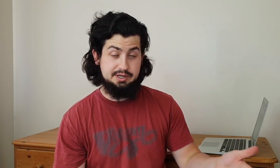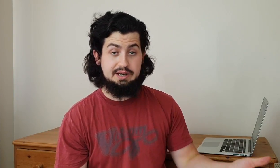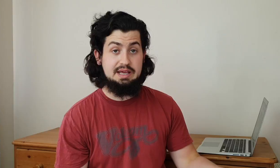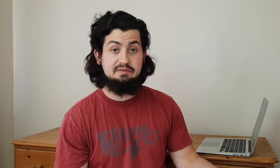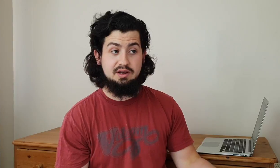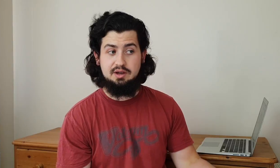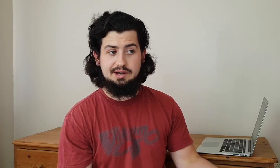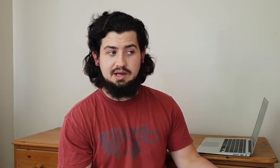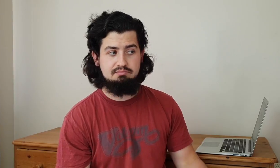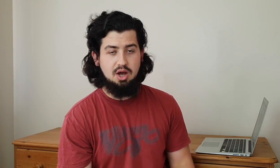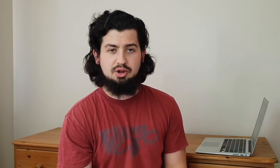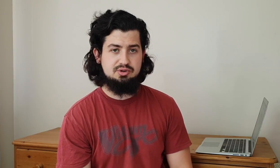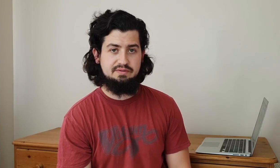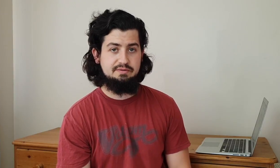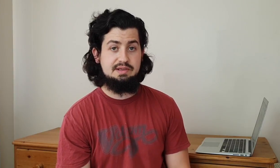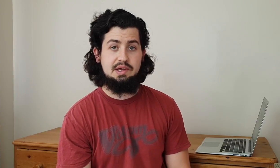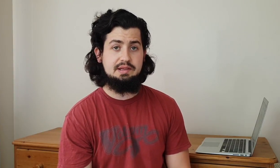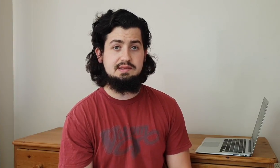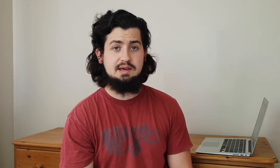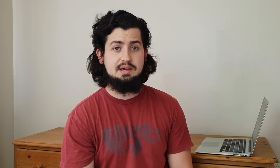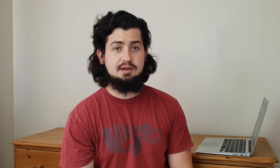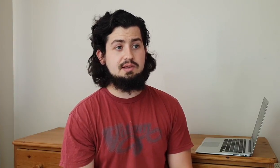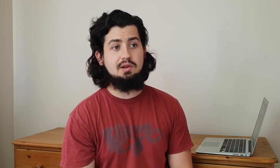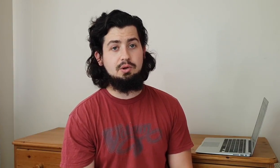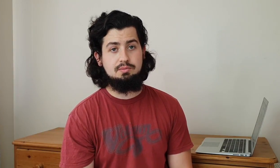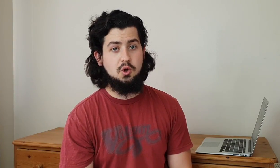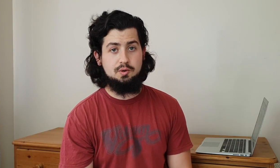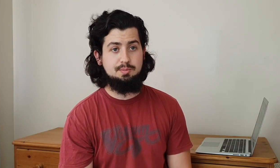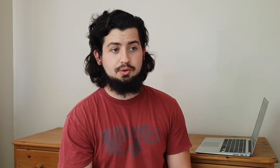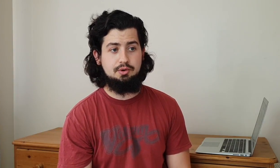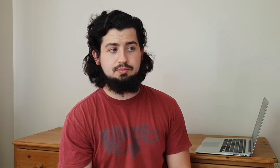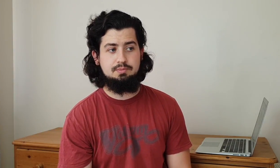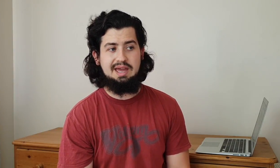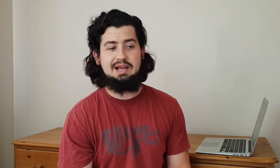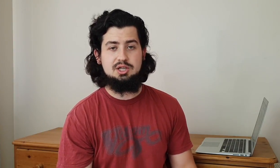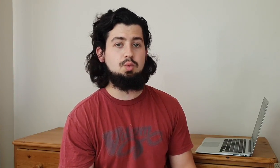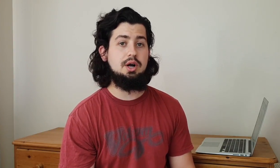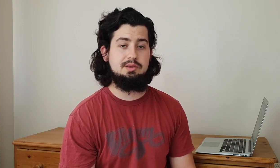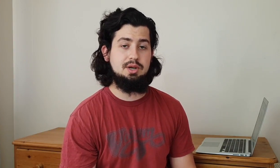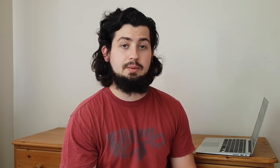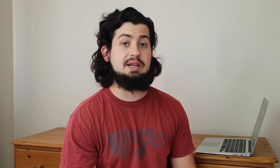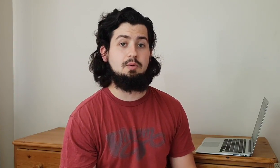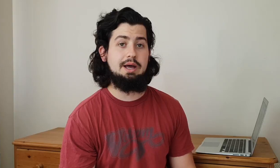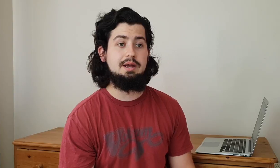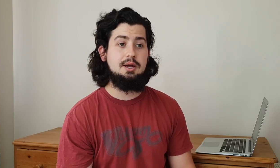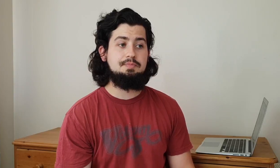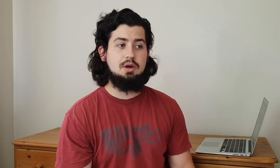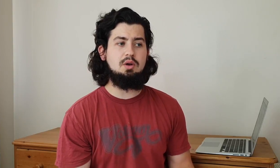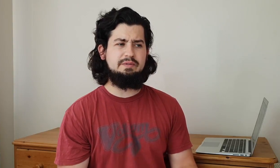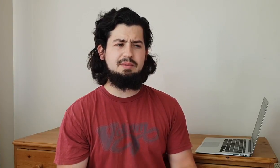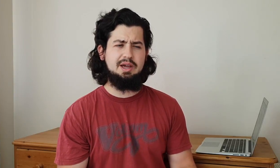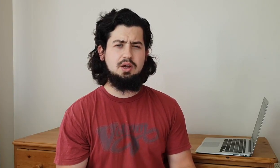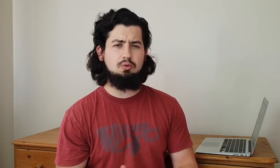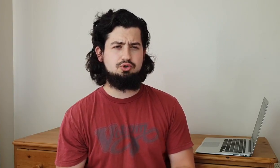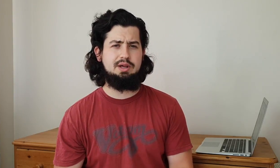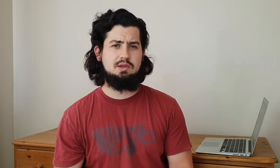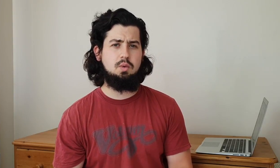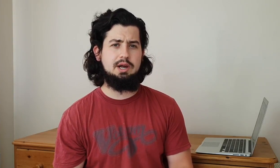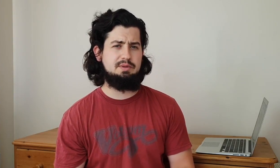in an evening i could learn 150 signs because a lot of them correspond to english words we know anyway a lot of them are like culturally entwined with